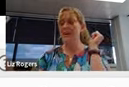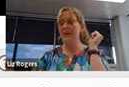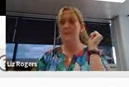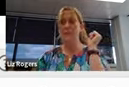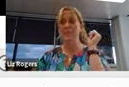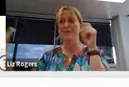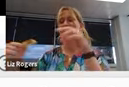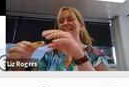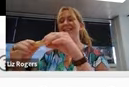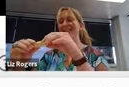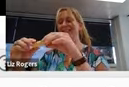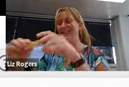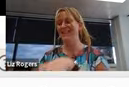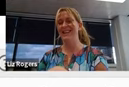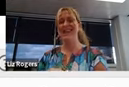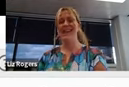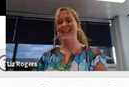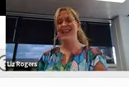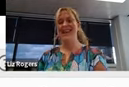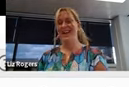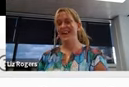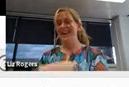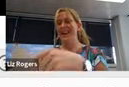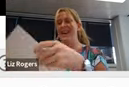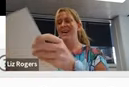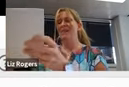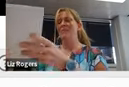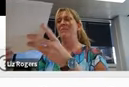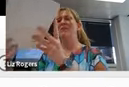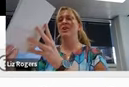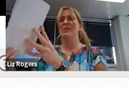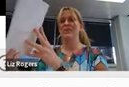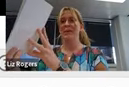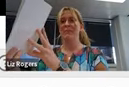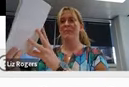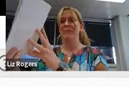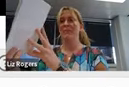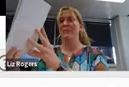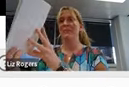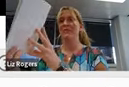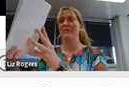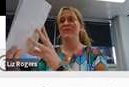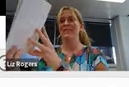that. We'll find out in a moment, but we've got the script.